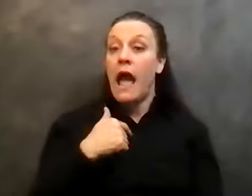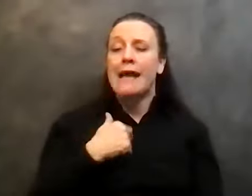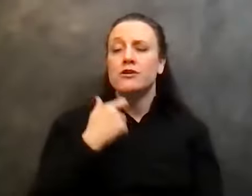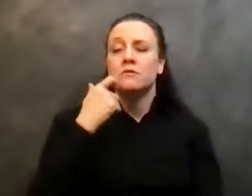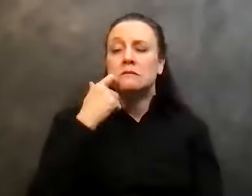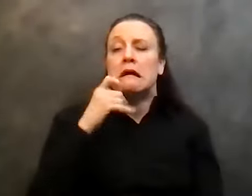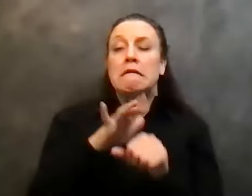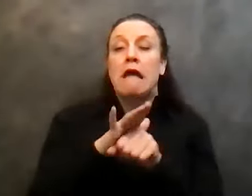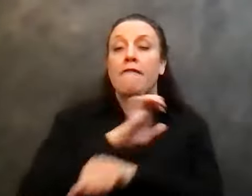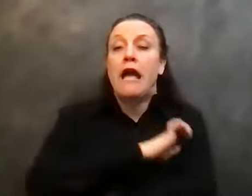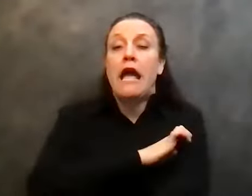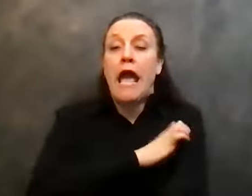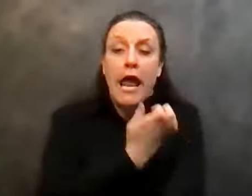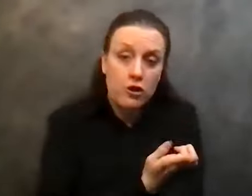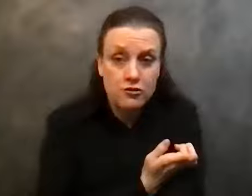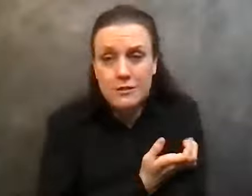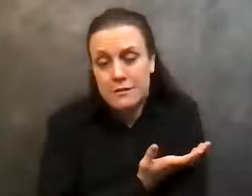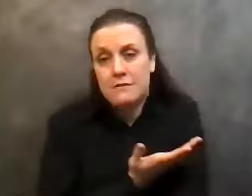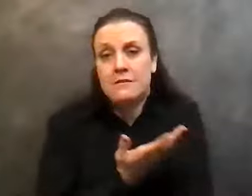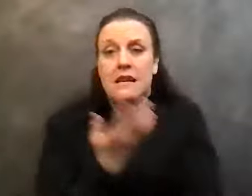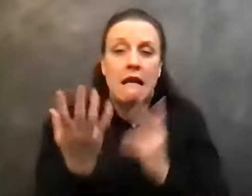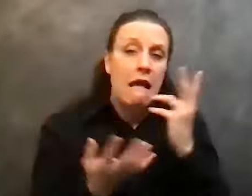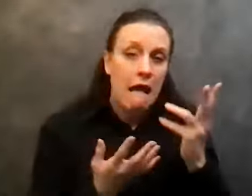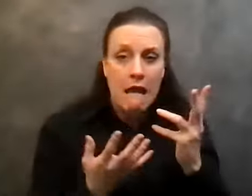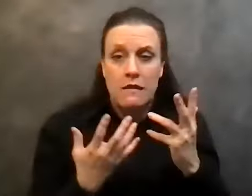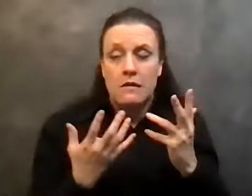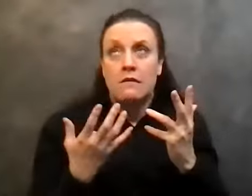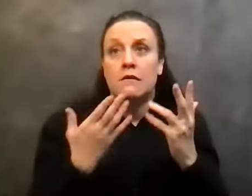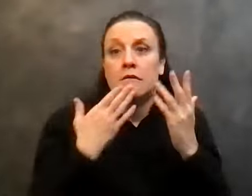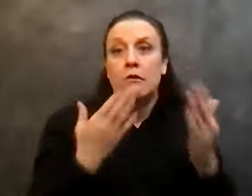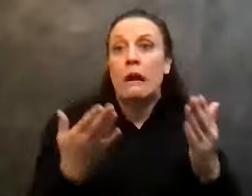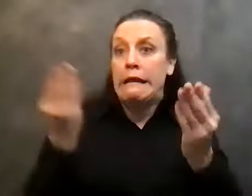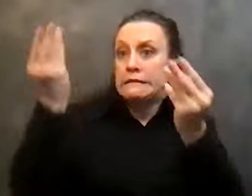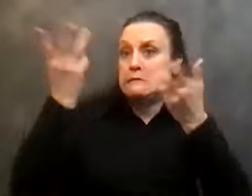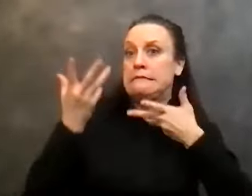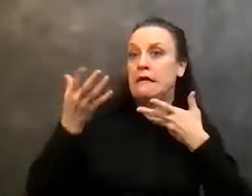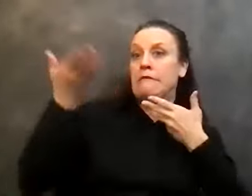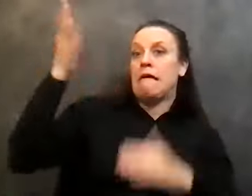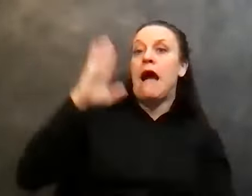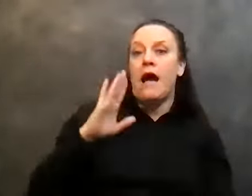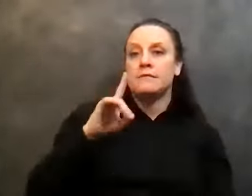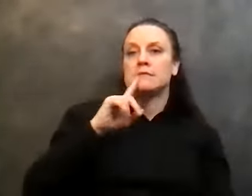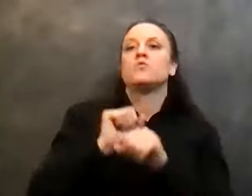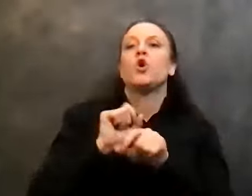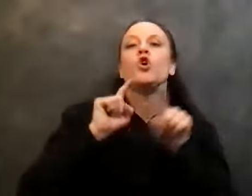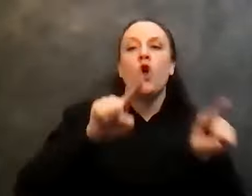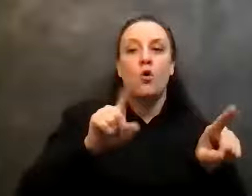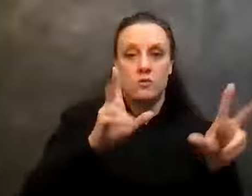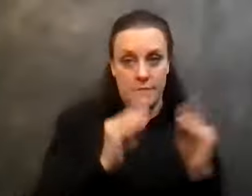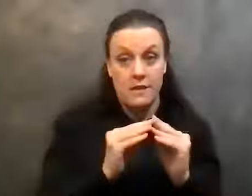energy, you know, and grace of God, to go to a meeting. And I went to a meeting every night, whether I liked